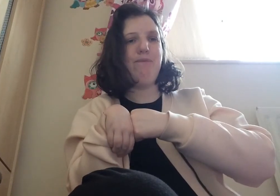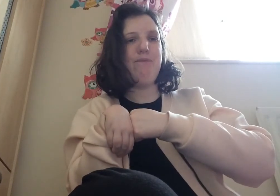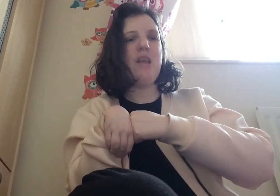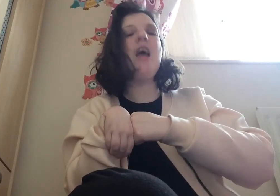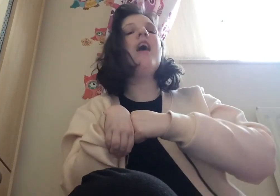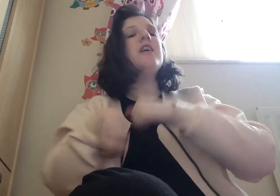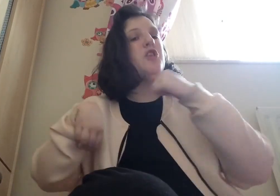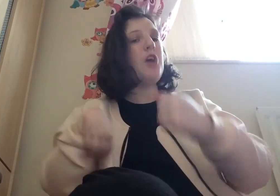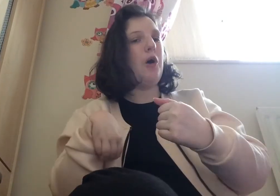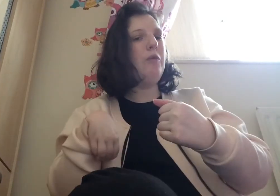seriously so